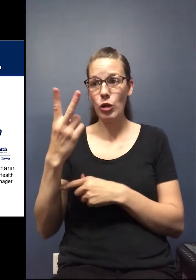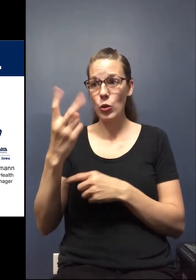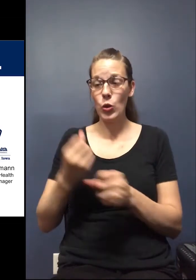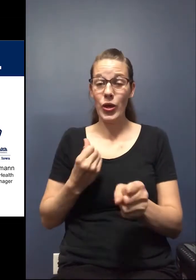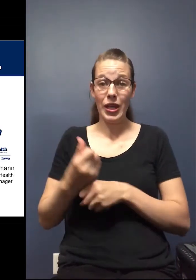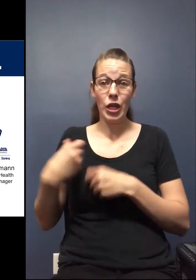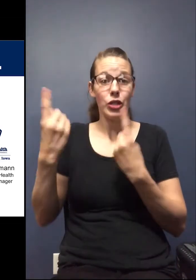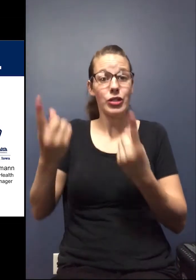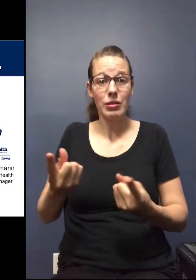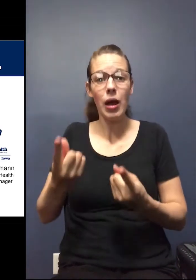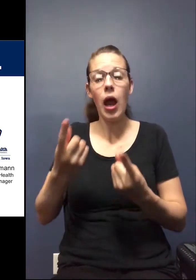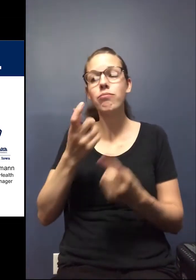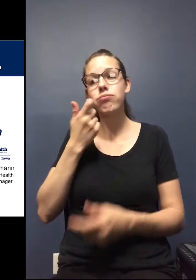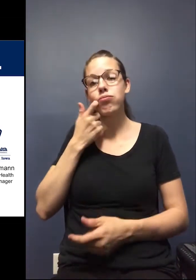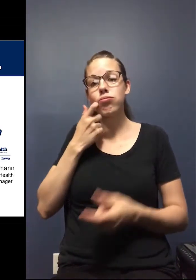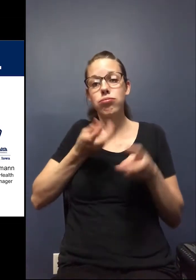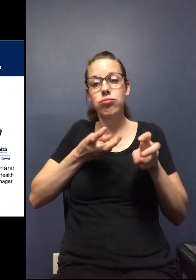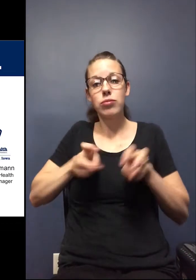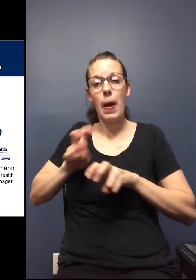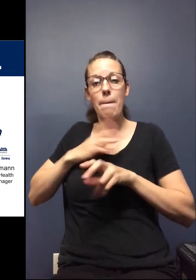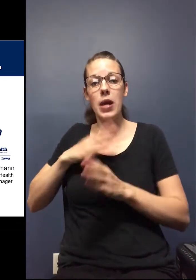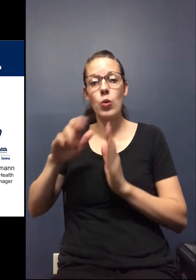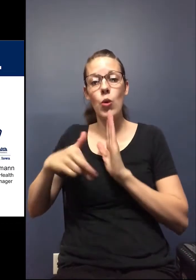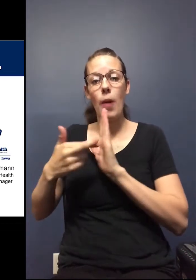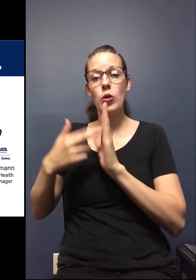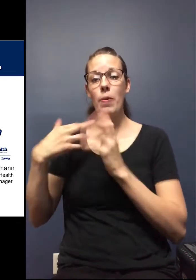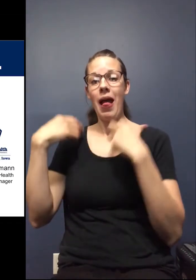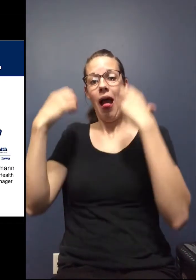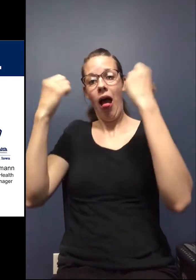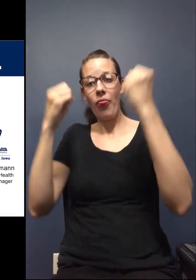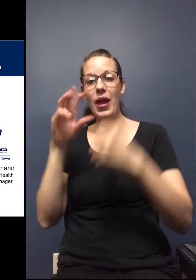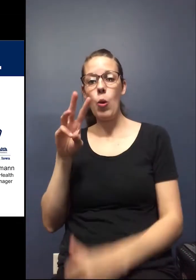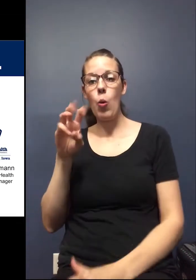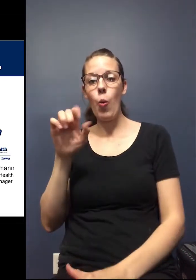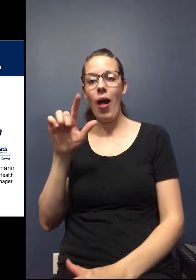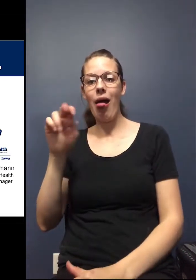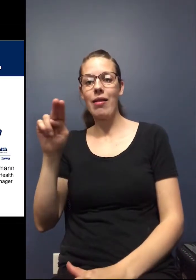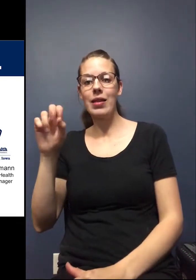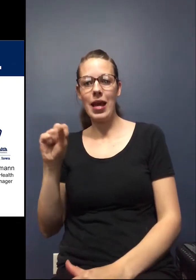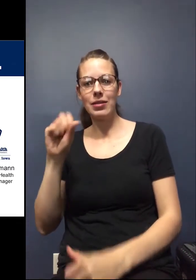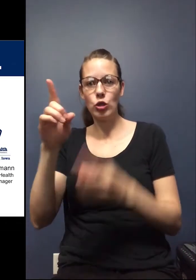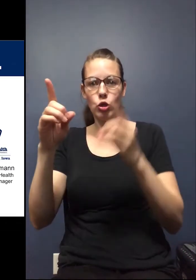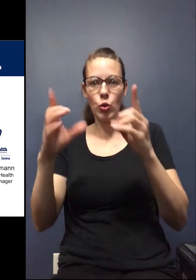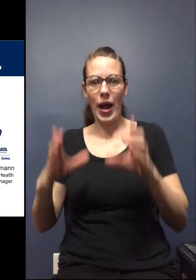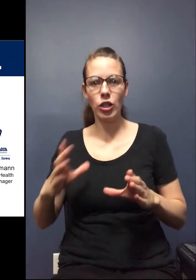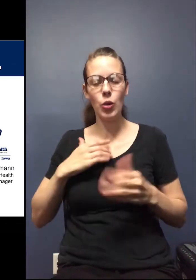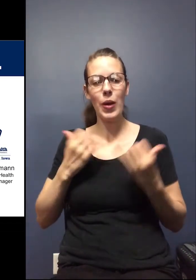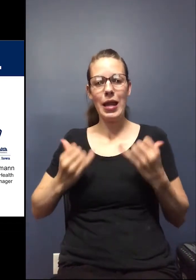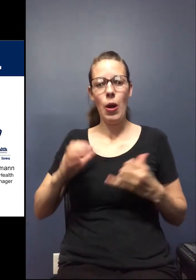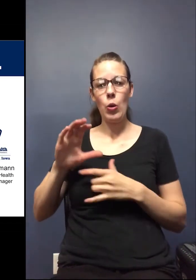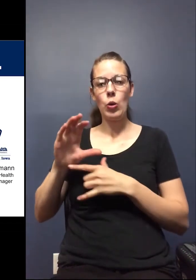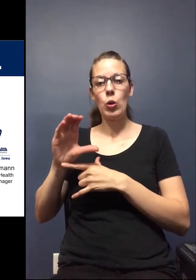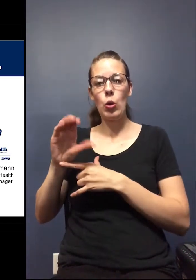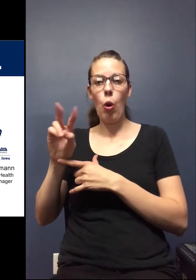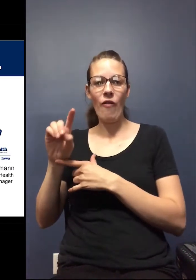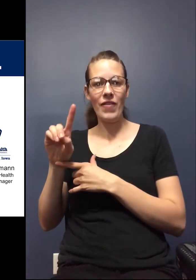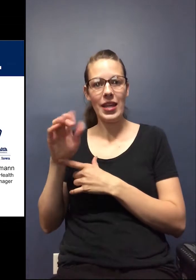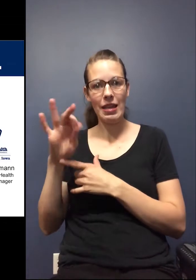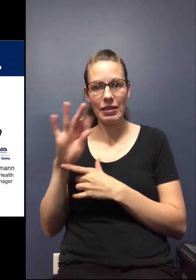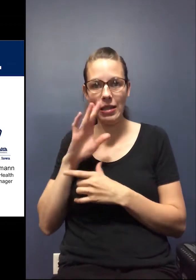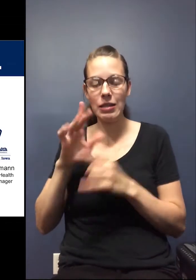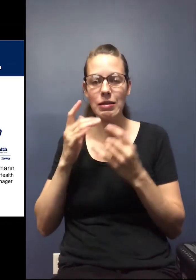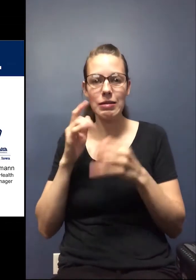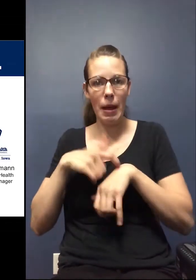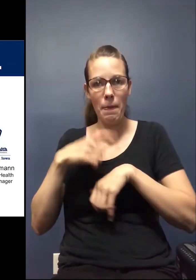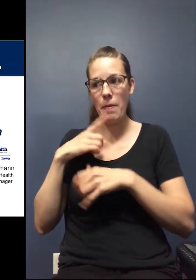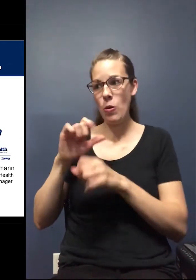transitioned some of my role to be their health and wellness director. During our COVID time, I have been working with